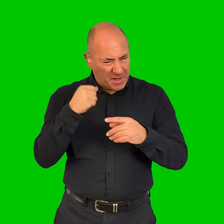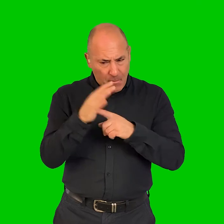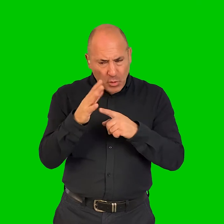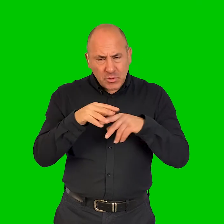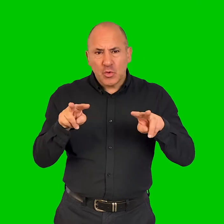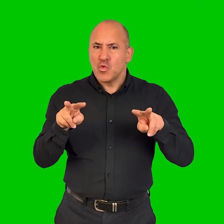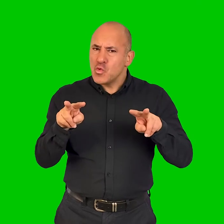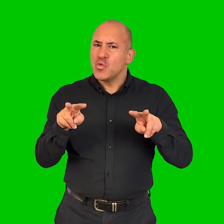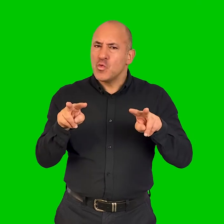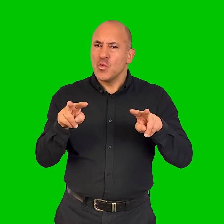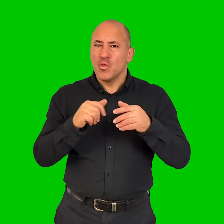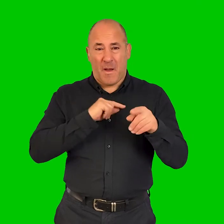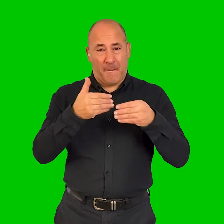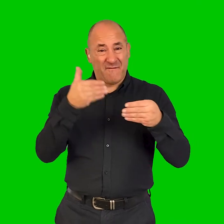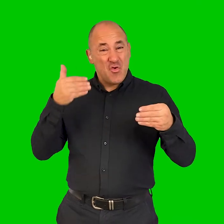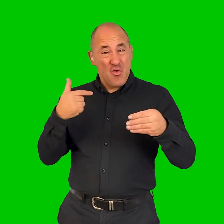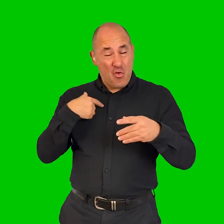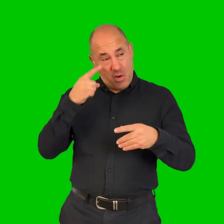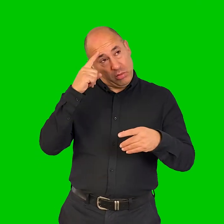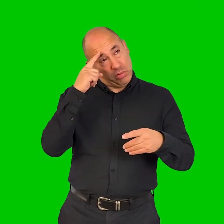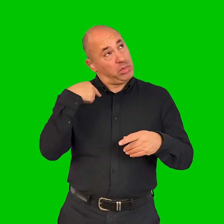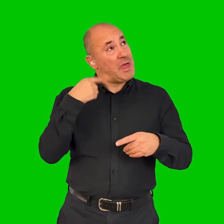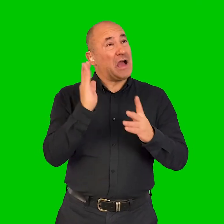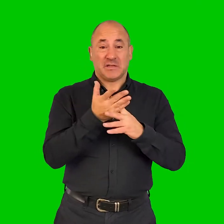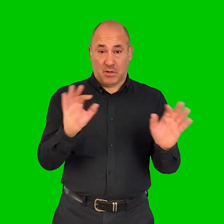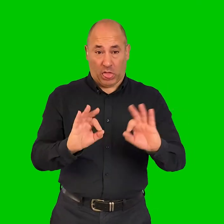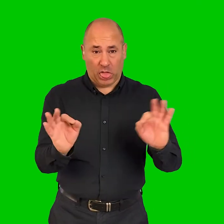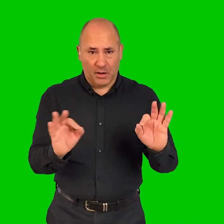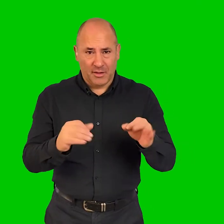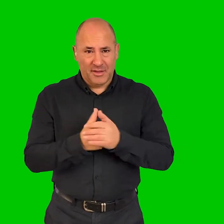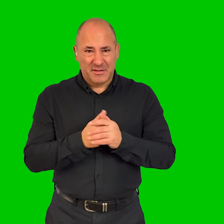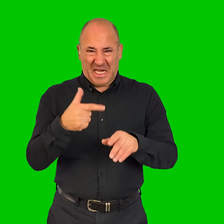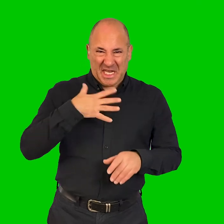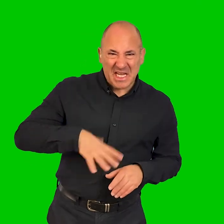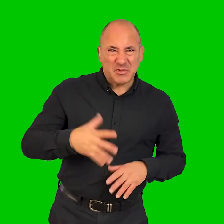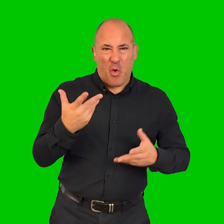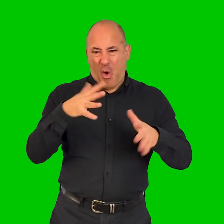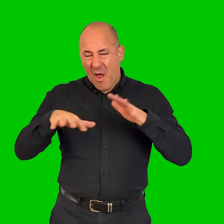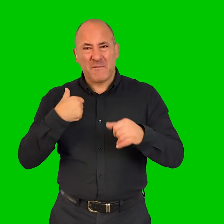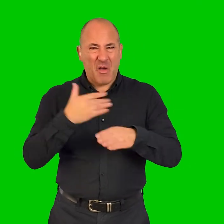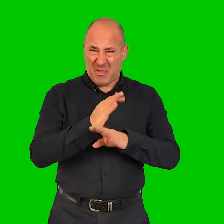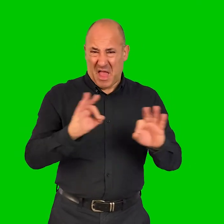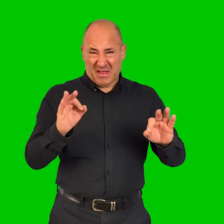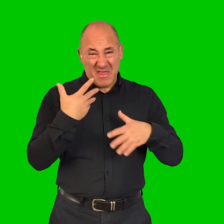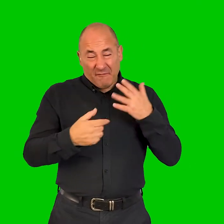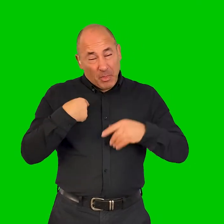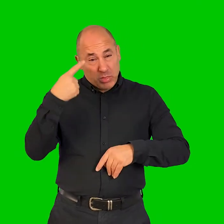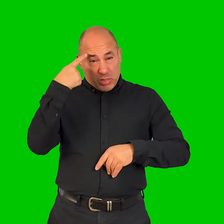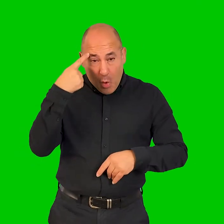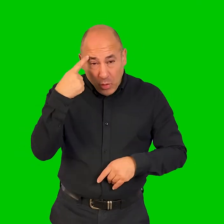of it. Before that, was never even in my mind as a, not only as a need, but for the